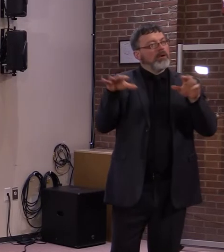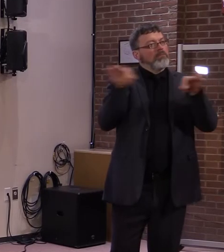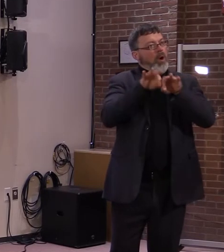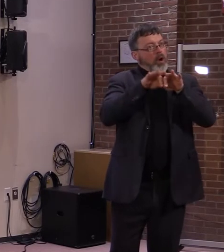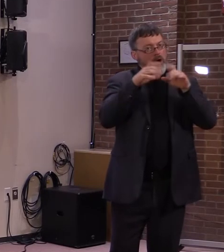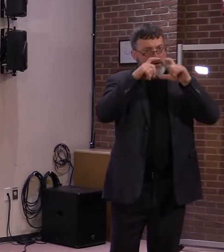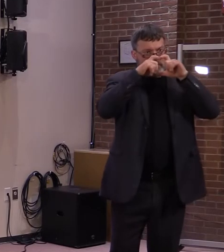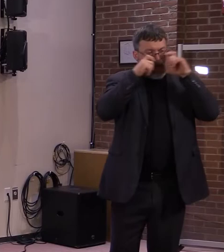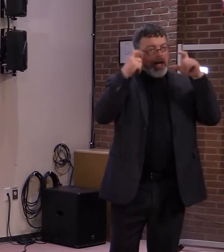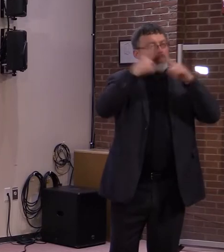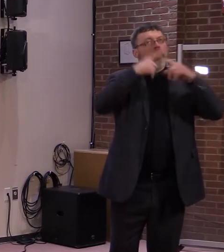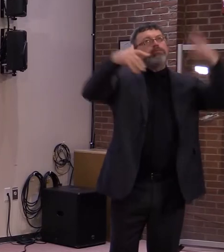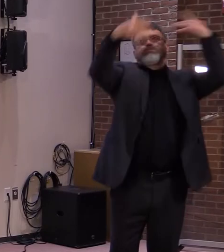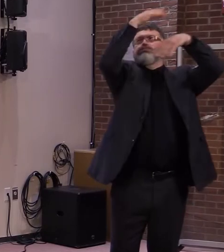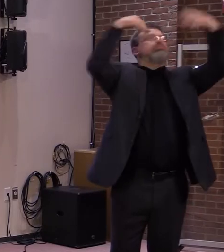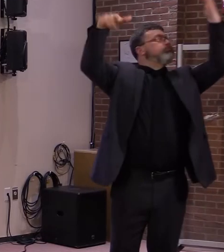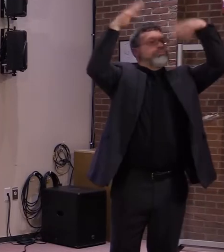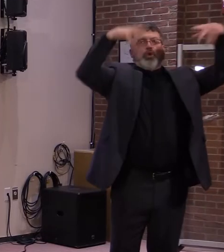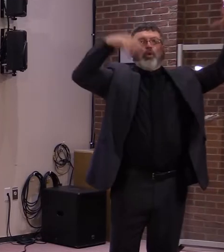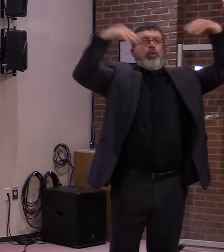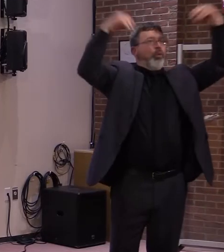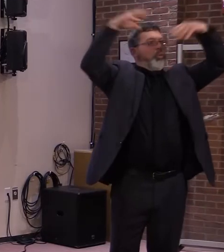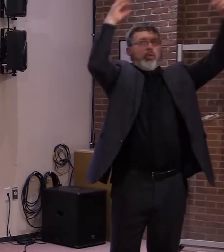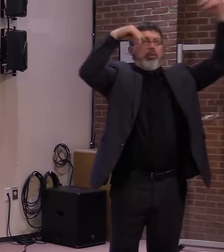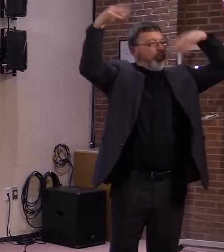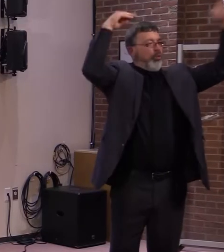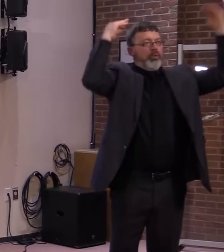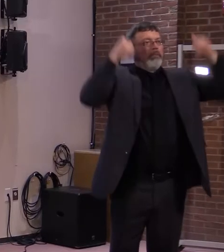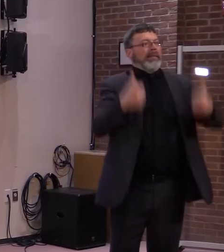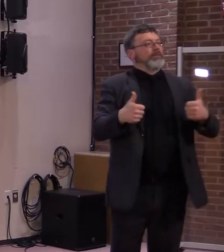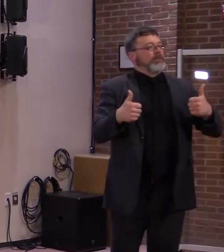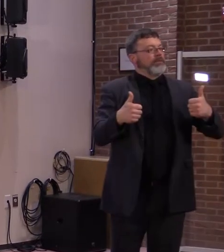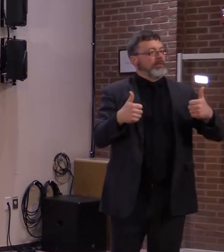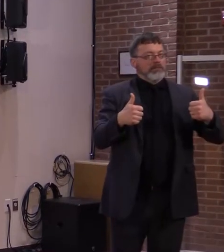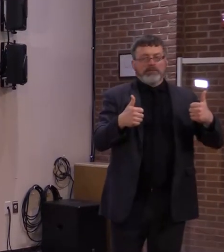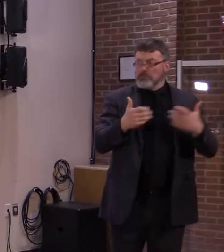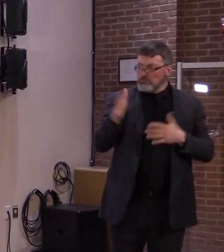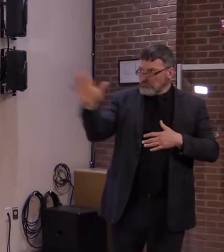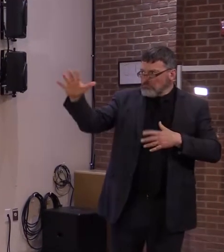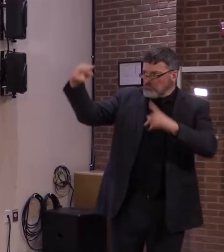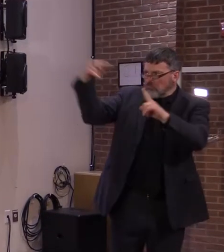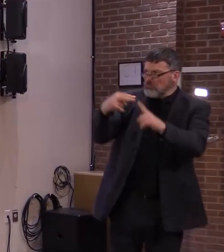more? Yeah. I'll let Dr. Levine answer that. Thanks.